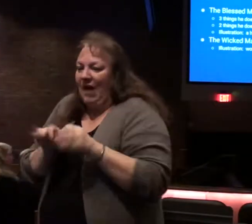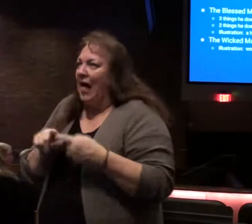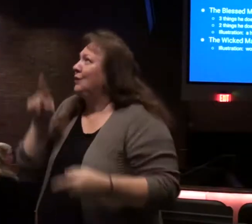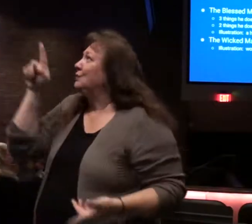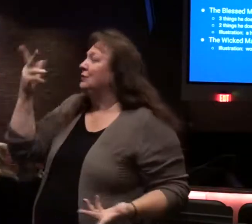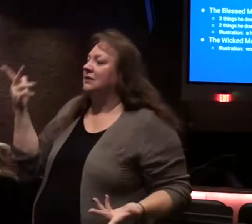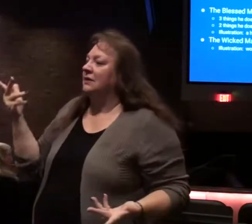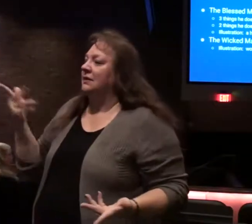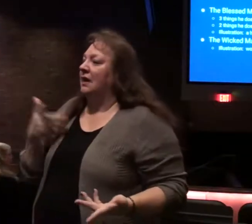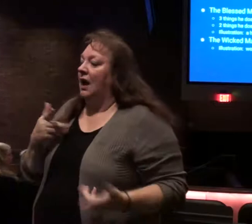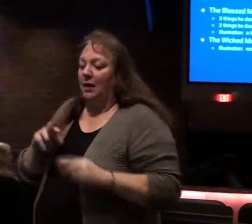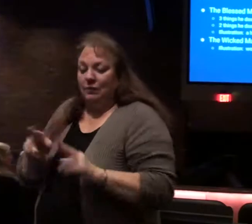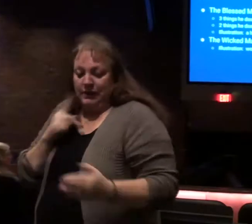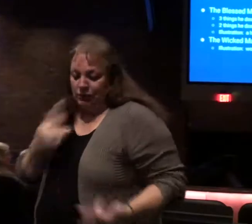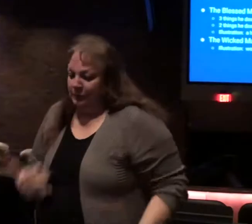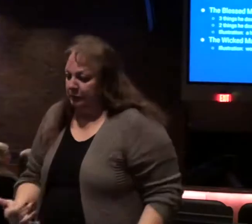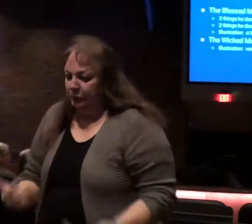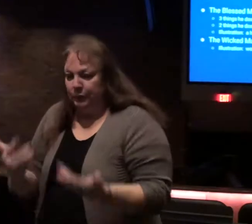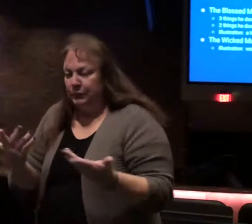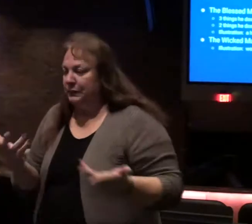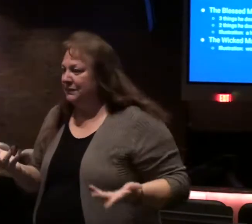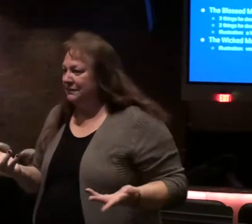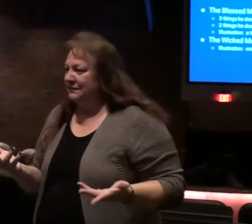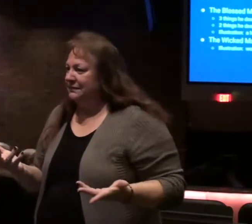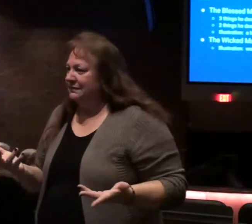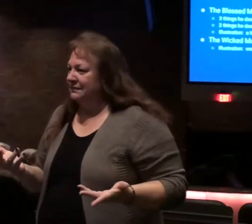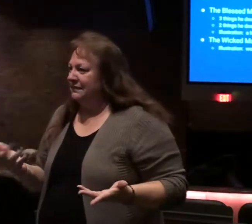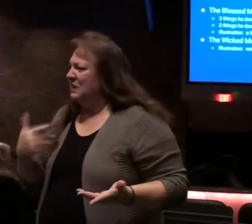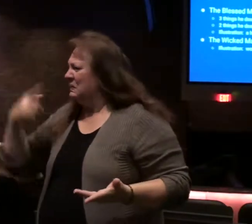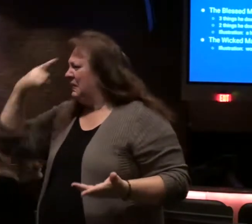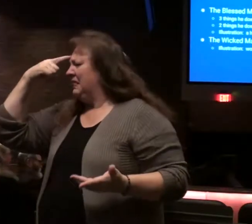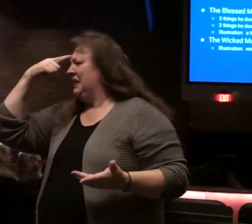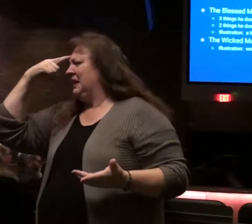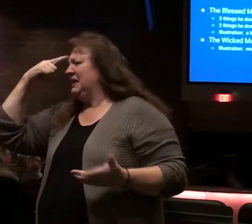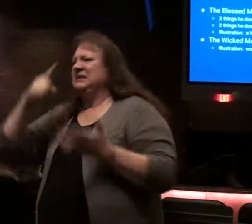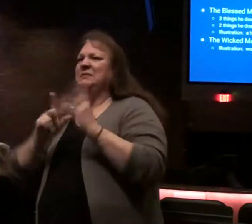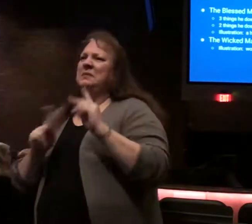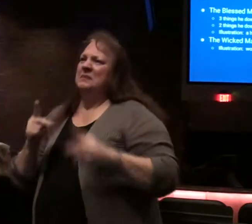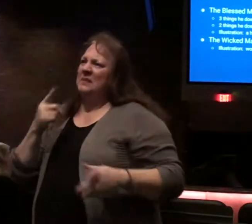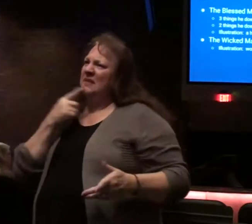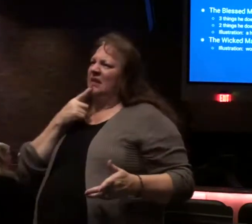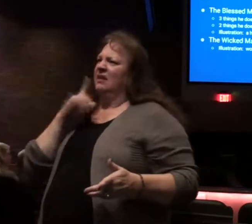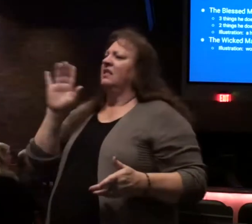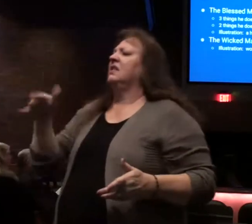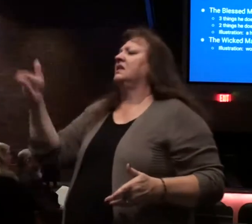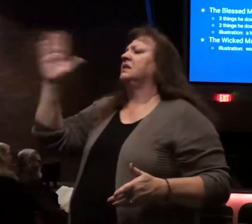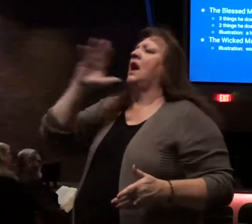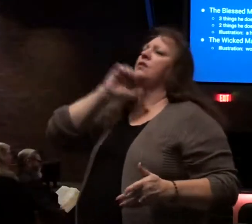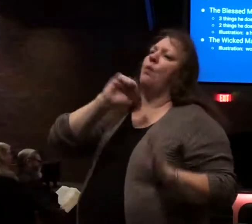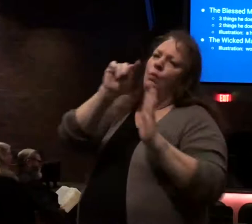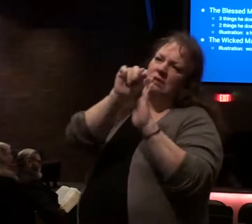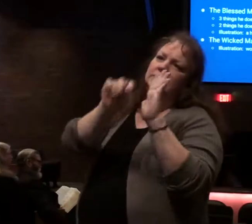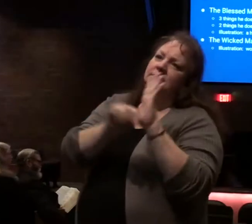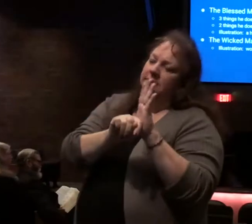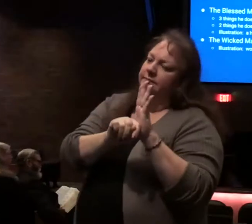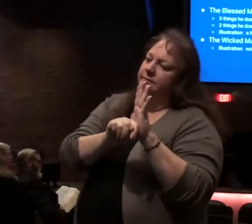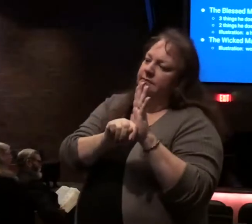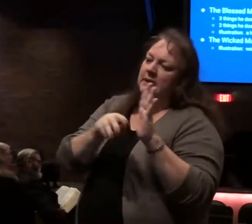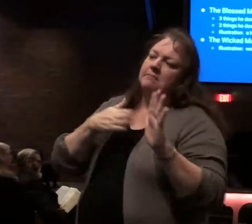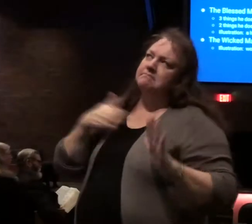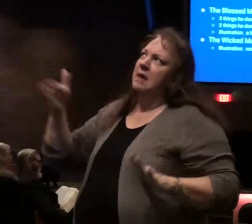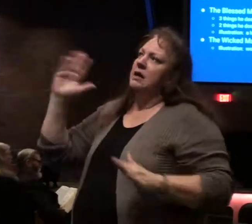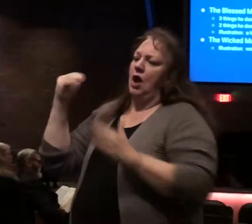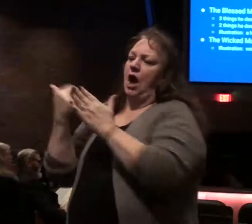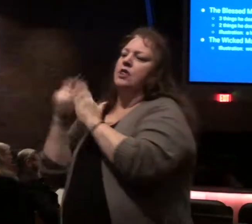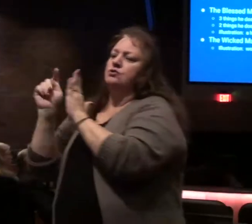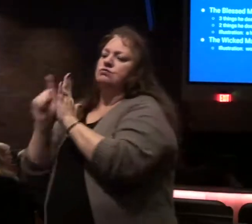we're fit for burning you think this is sometimes people say well that's the guy of the Old Testament my God